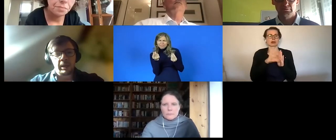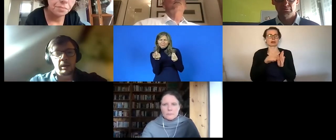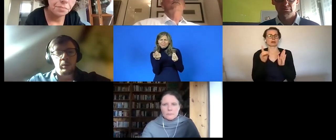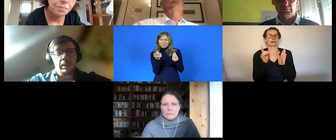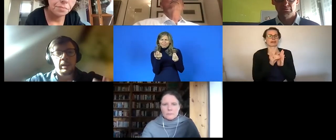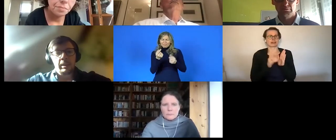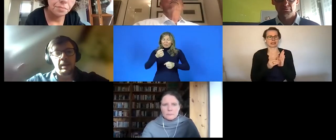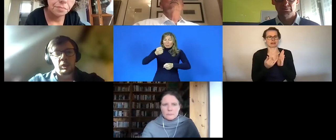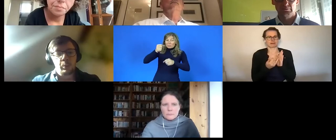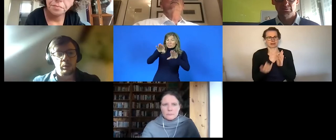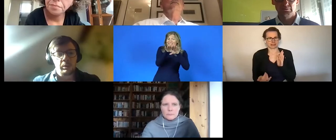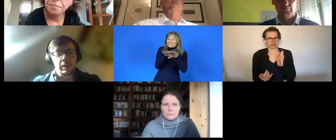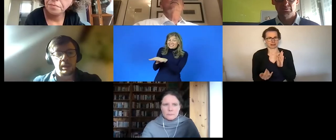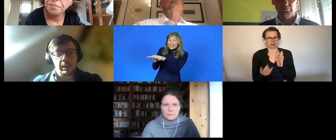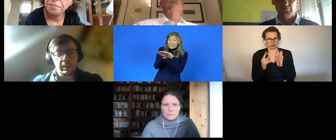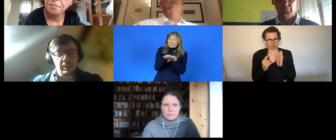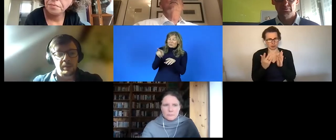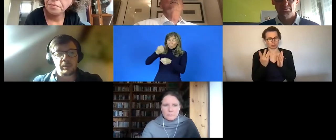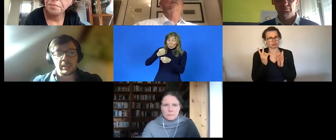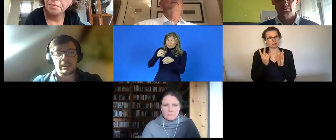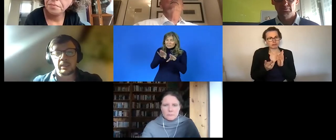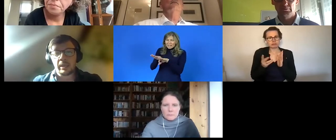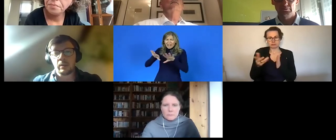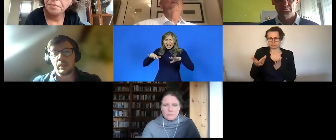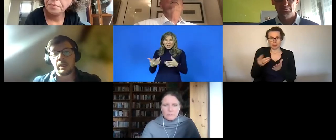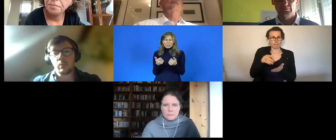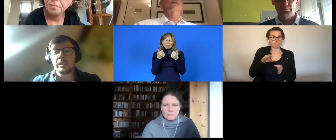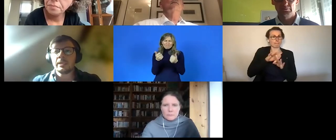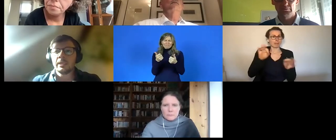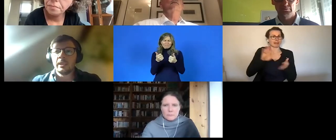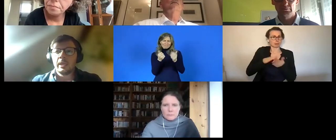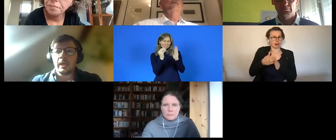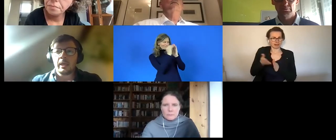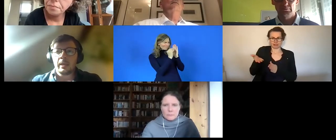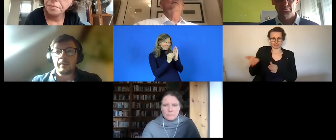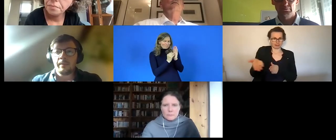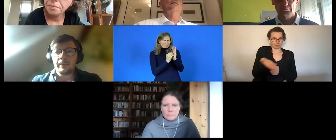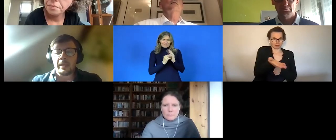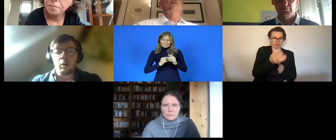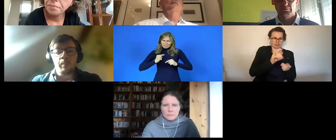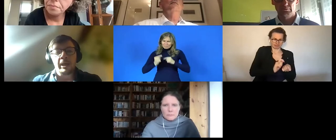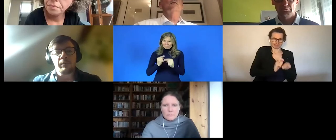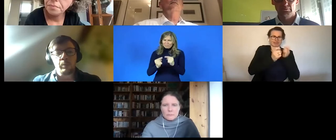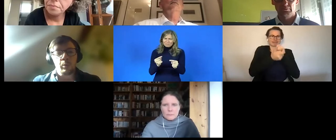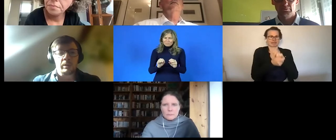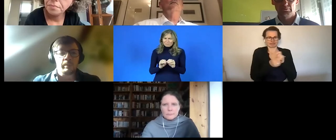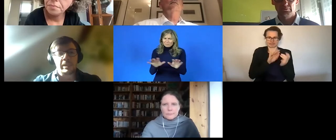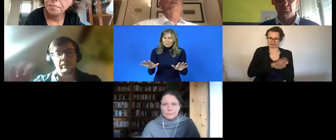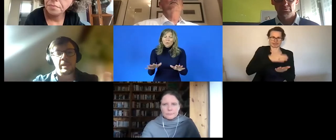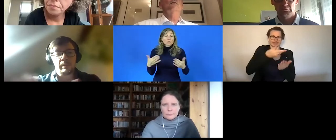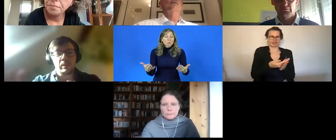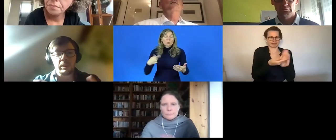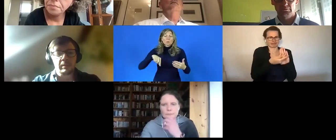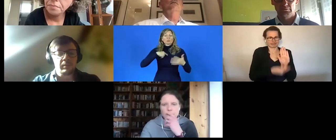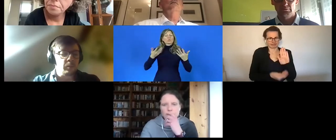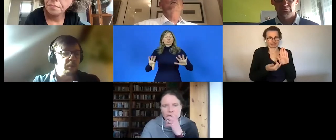work and how can we then export uh these best practices and and and we did um a comparative report a comparative